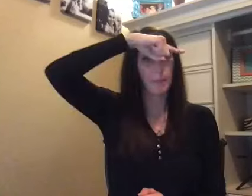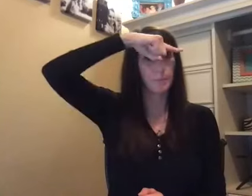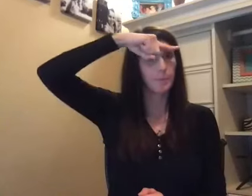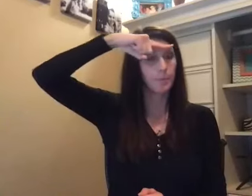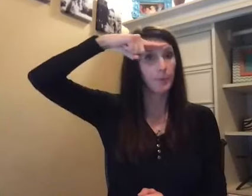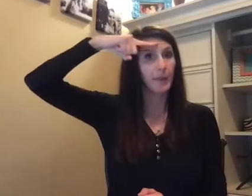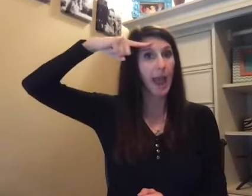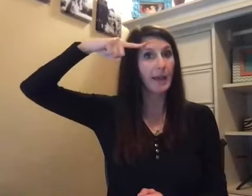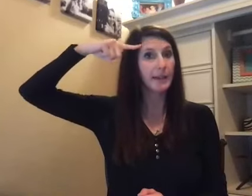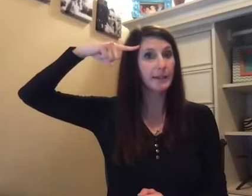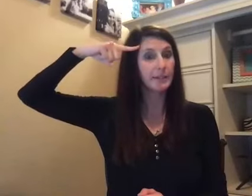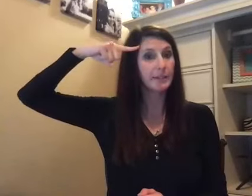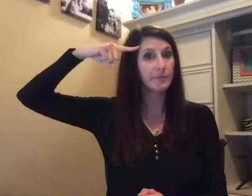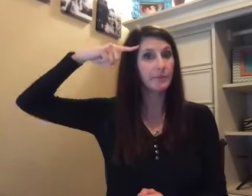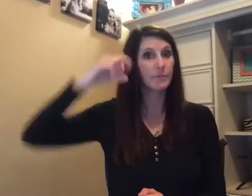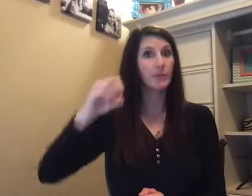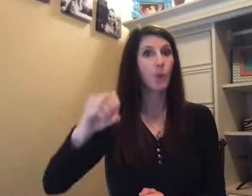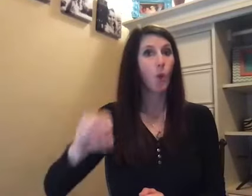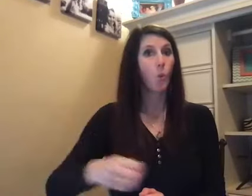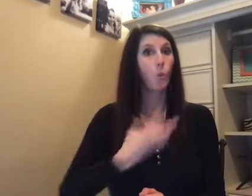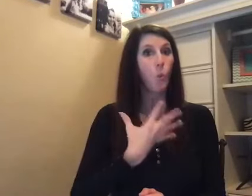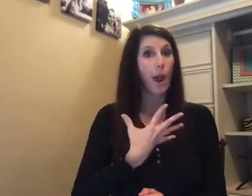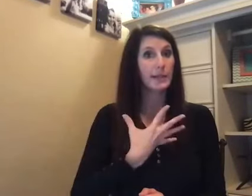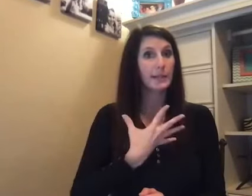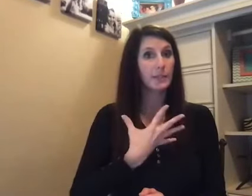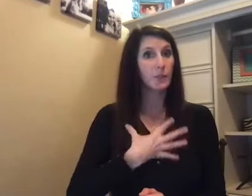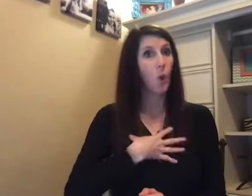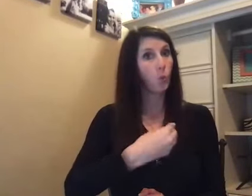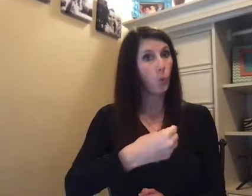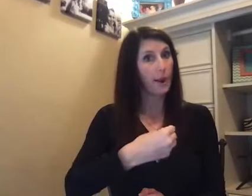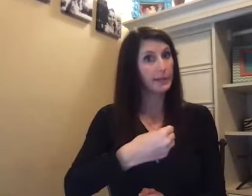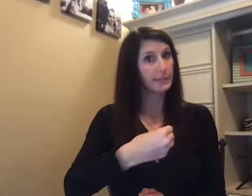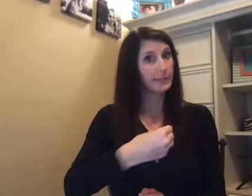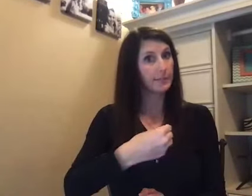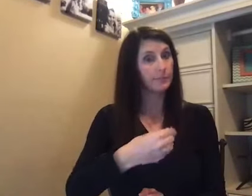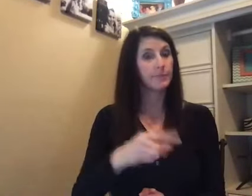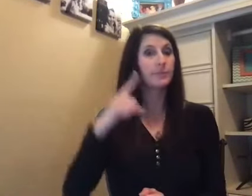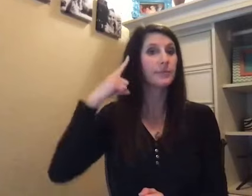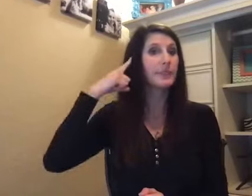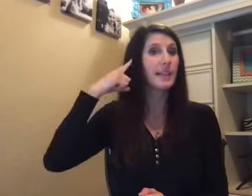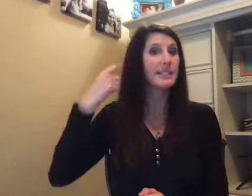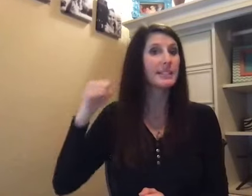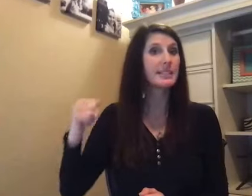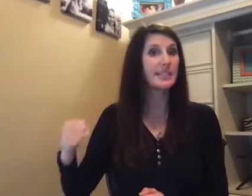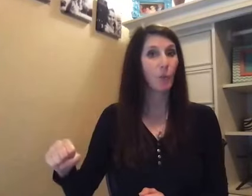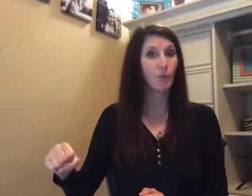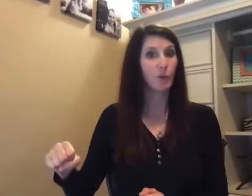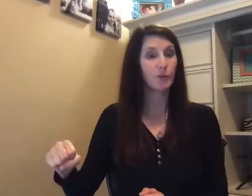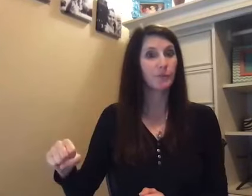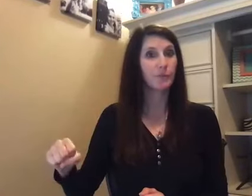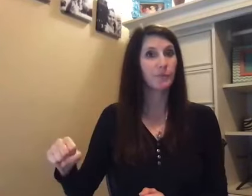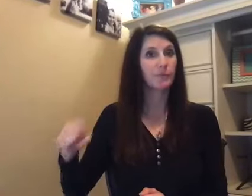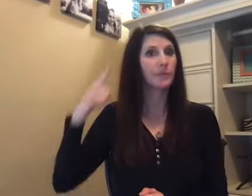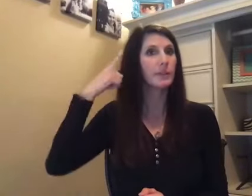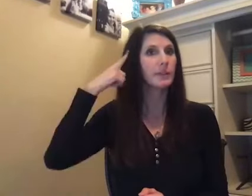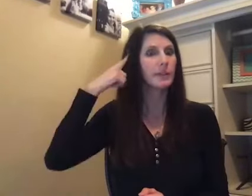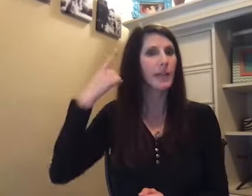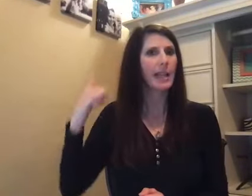Black. White. Or white. Silver. A